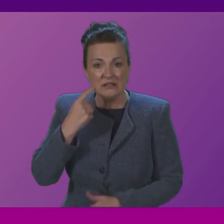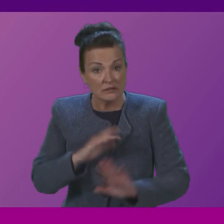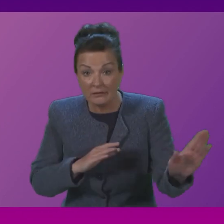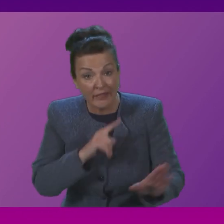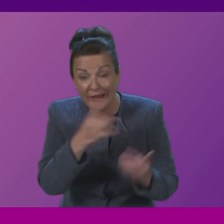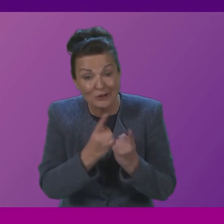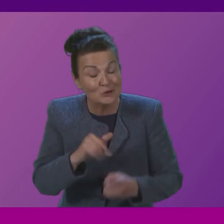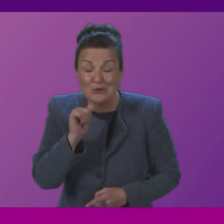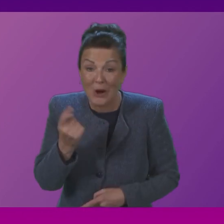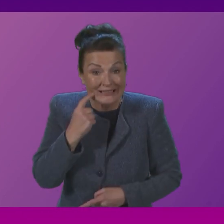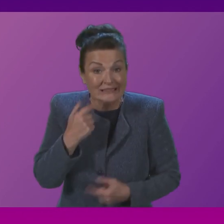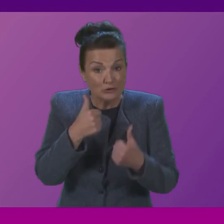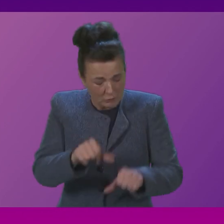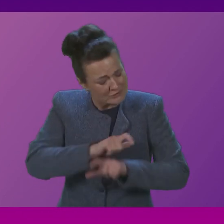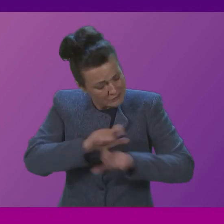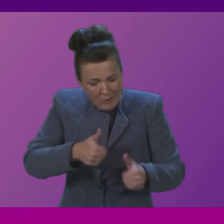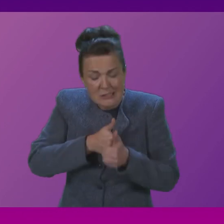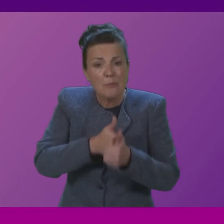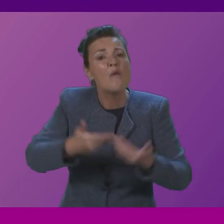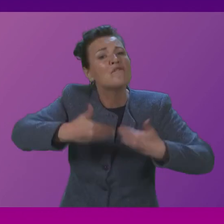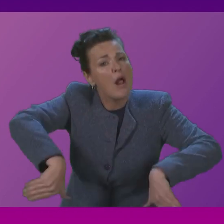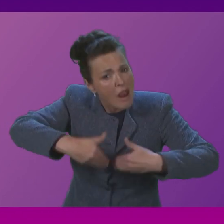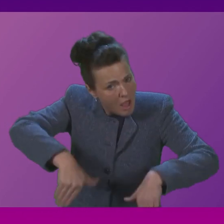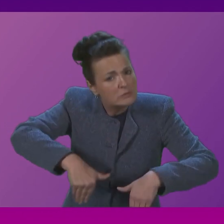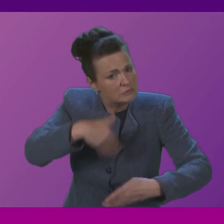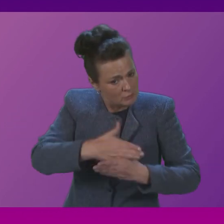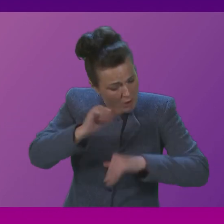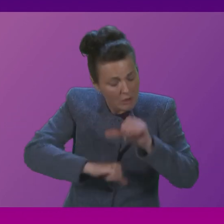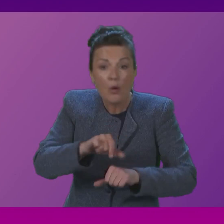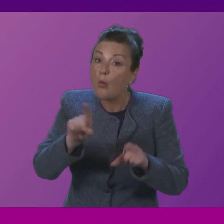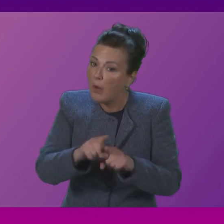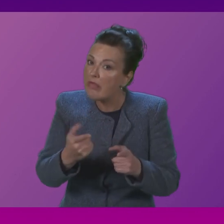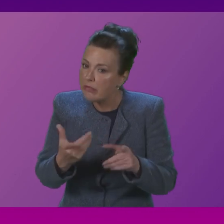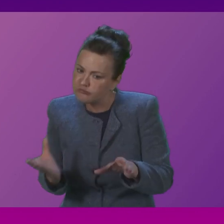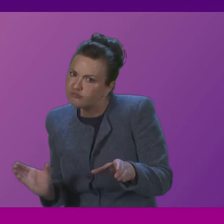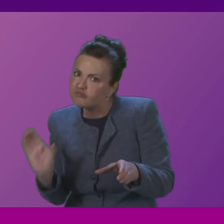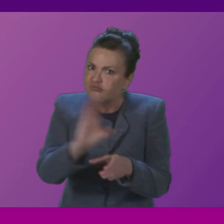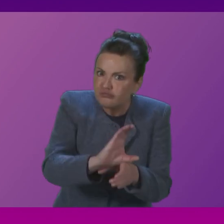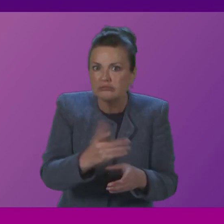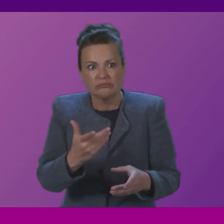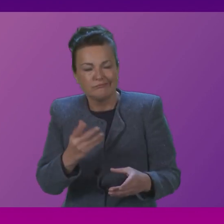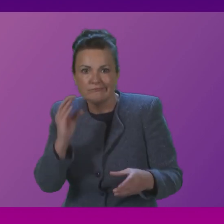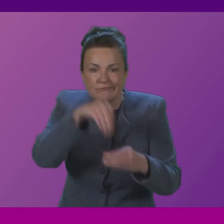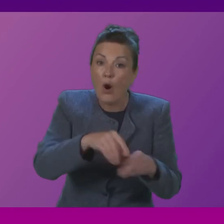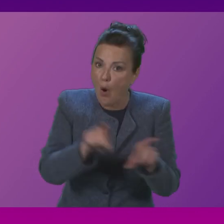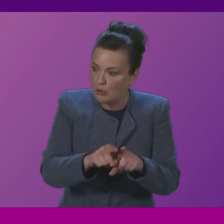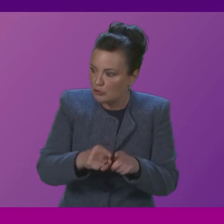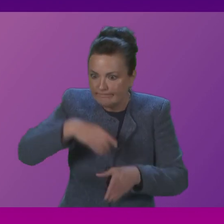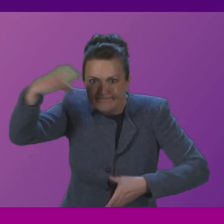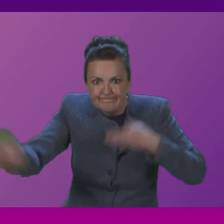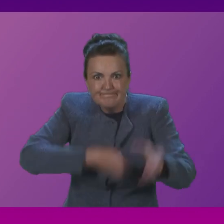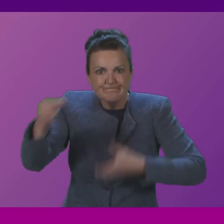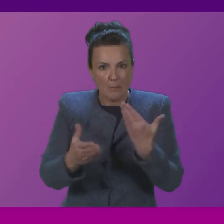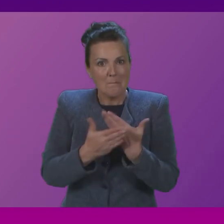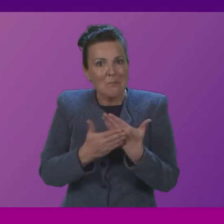continue to support those in the front line of our National Health Service with record investments, supporting record recruitment into our